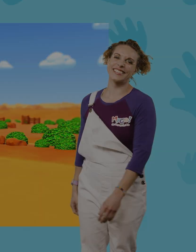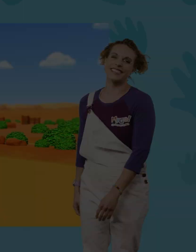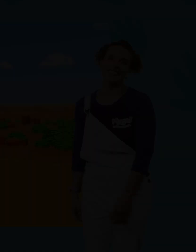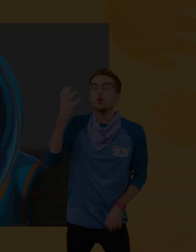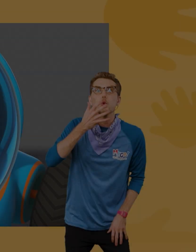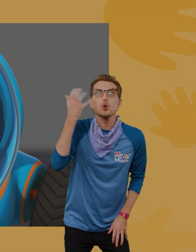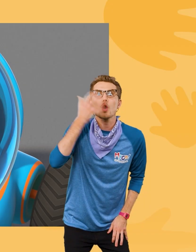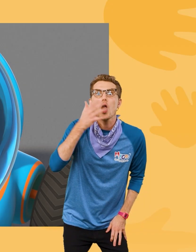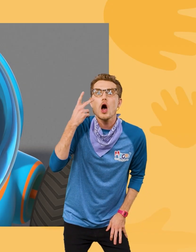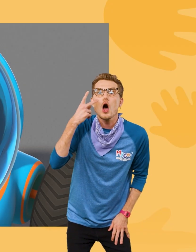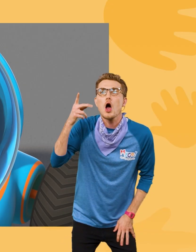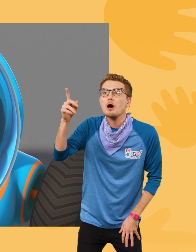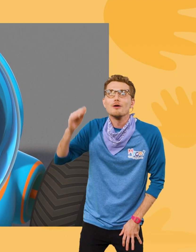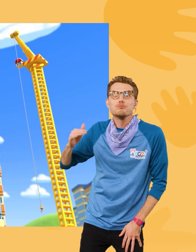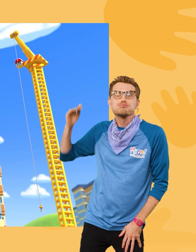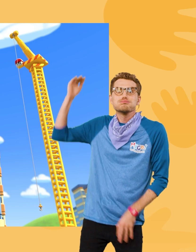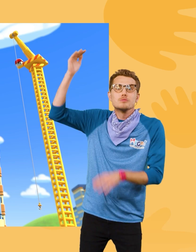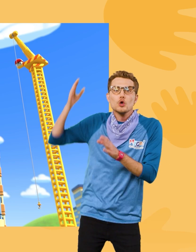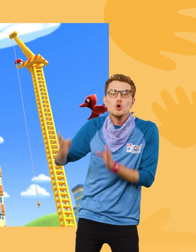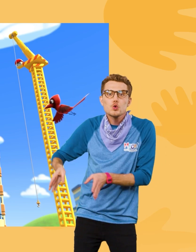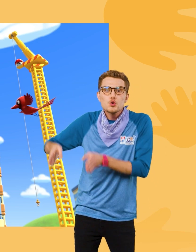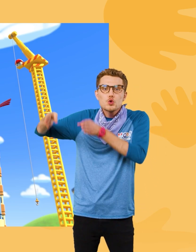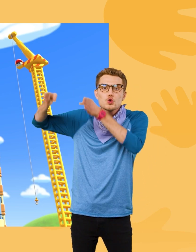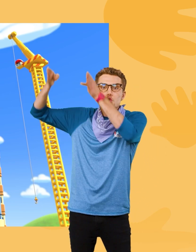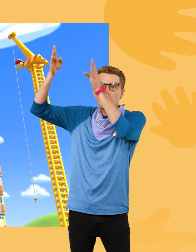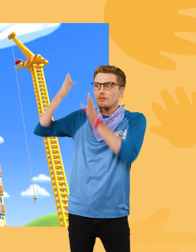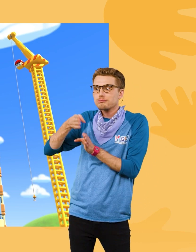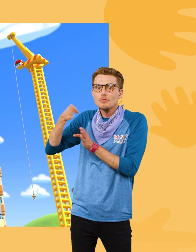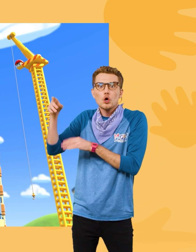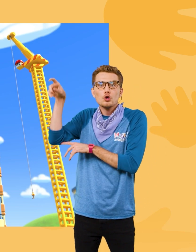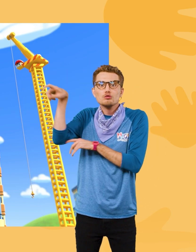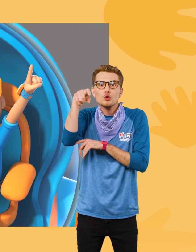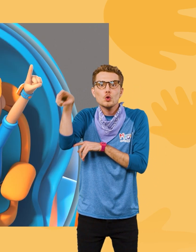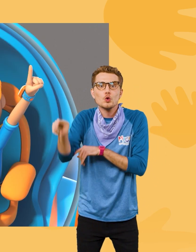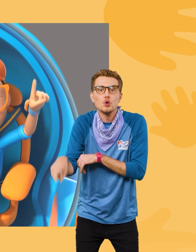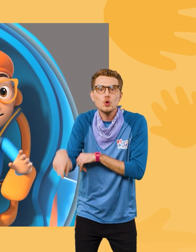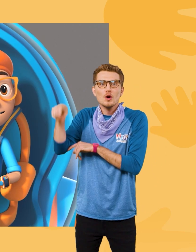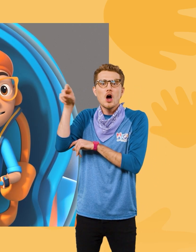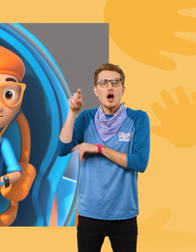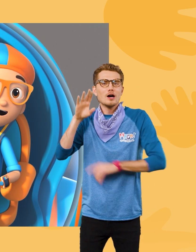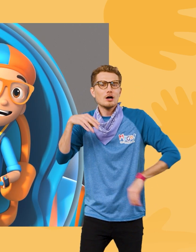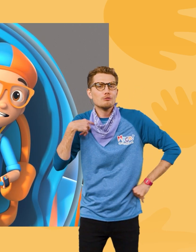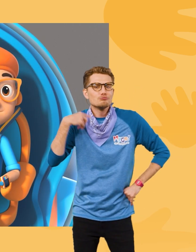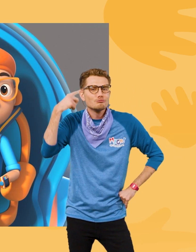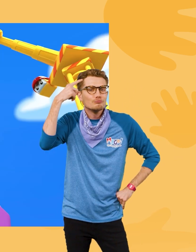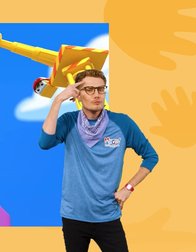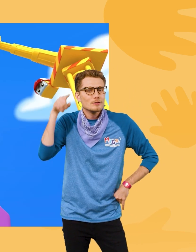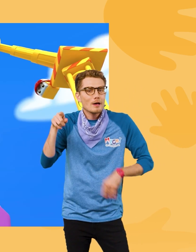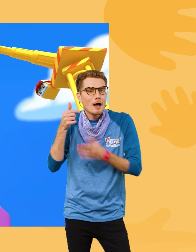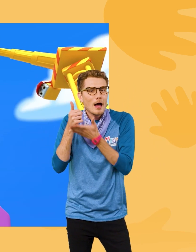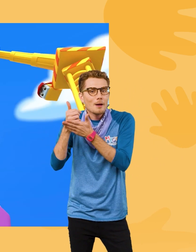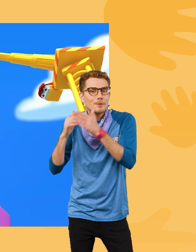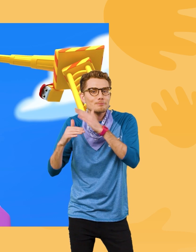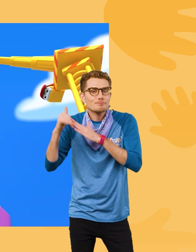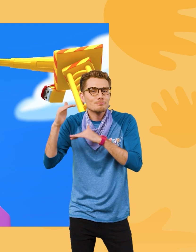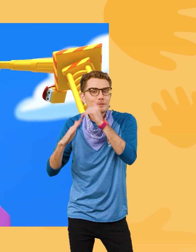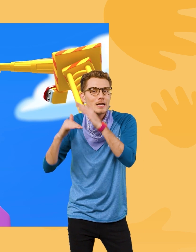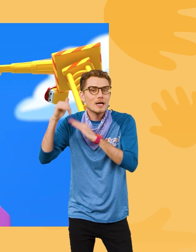Look at that massive skyscraper with a crane next to it! Right, Deebo! I think it is helping build the